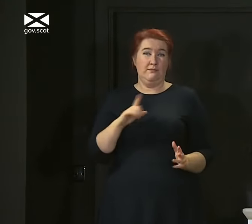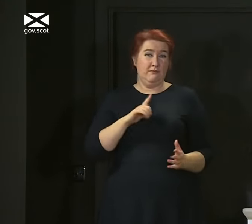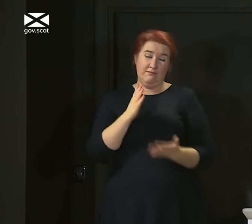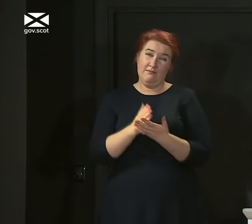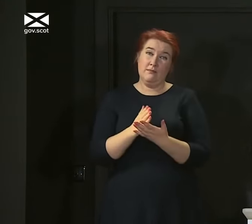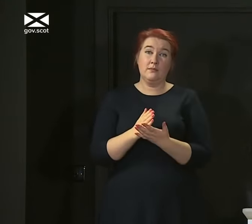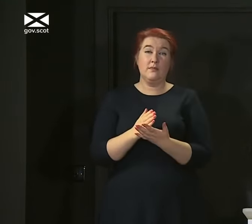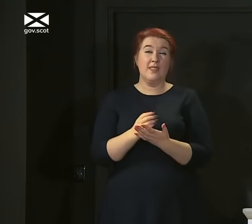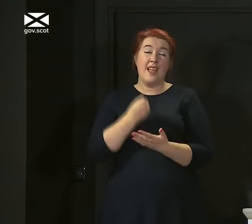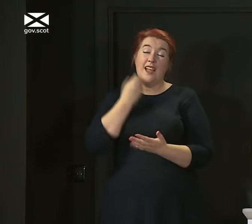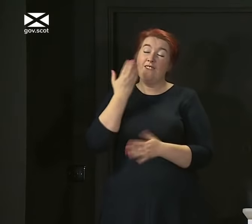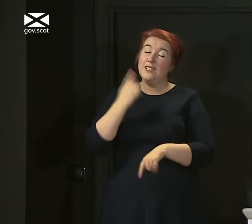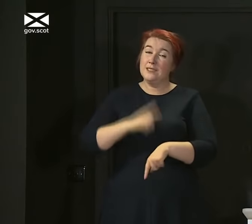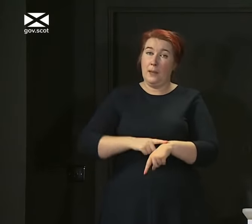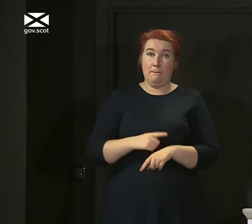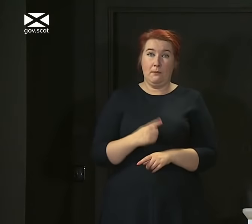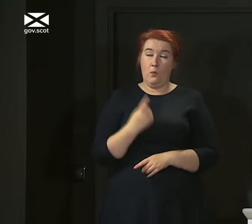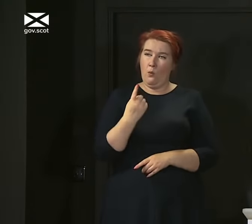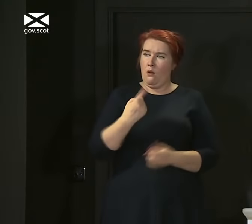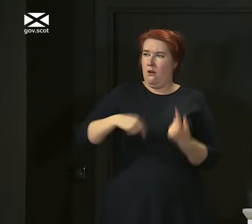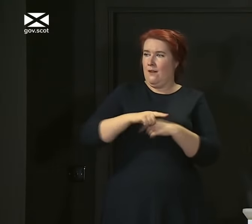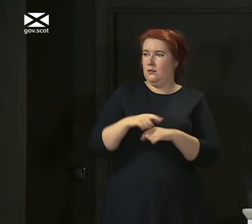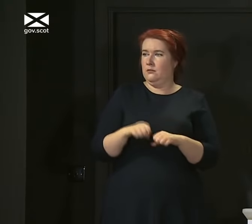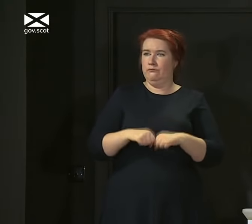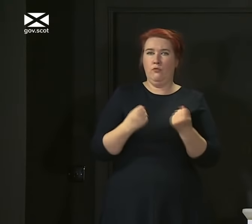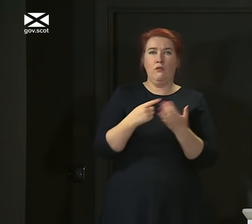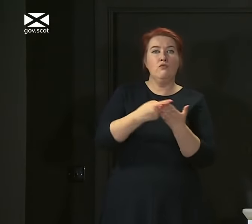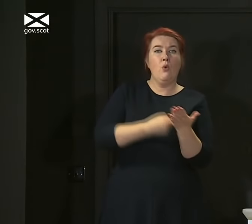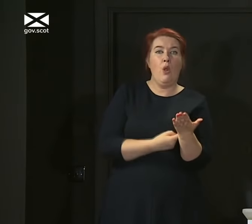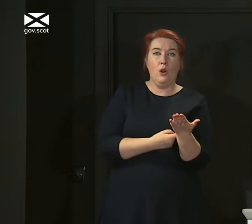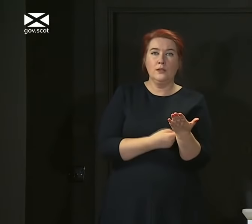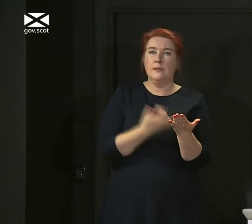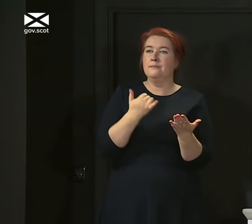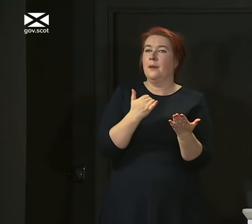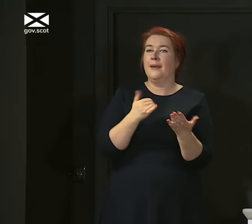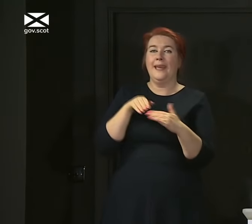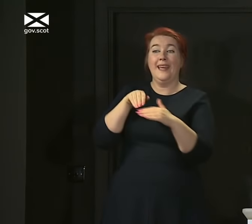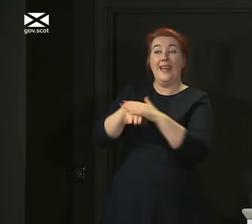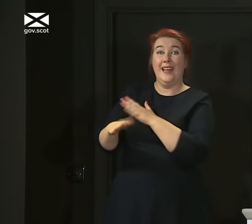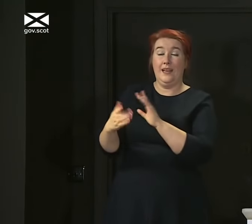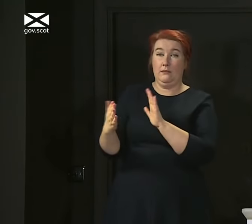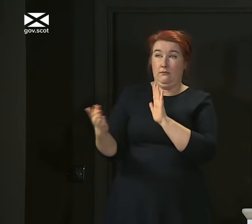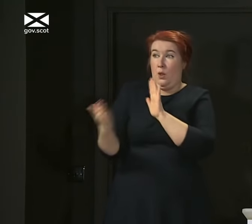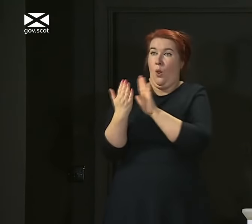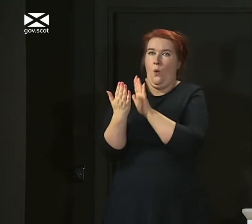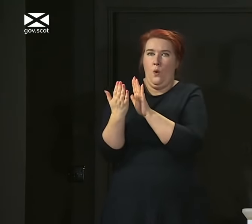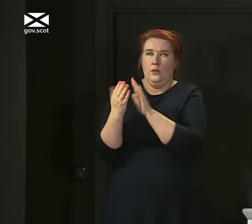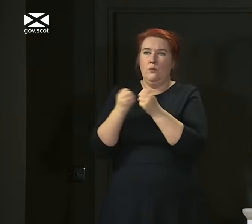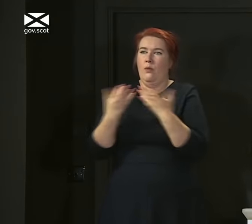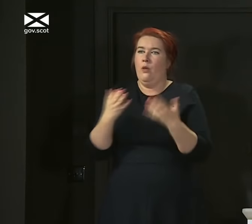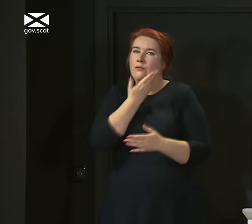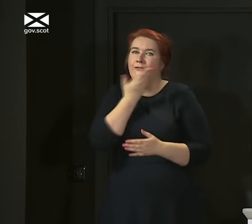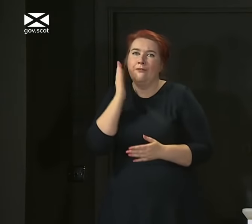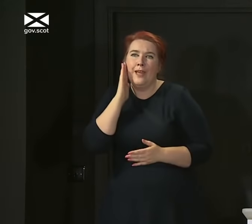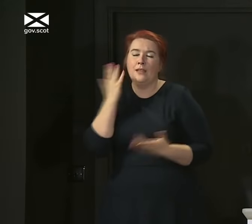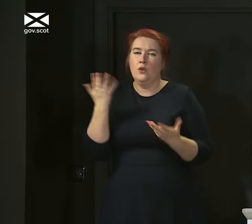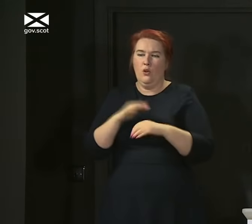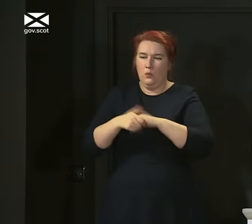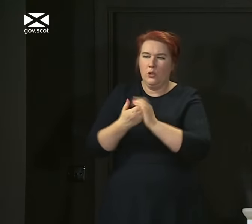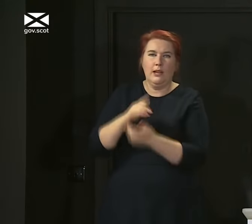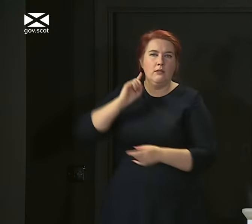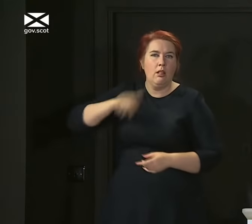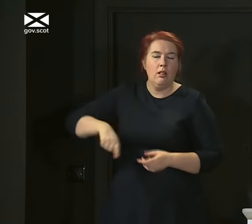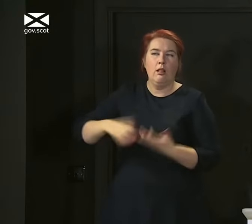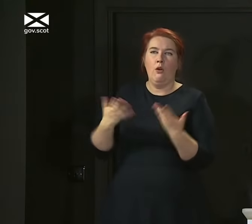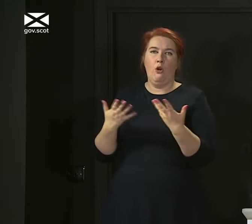time one of us breaches one of these rules, whether that's going into an enclosed space without a face covering or not washing our hands or